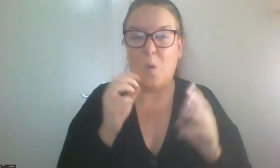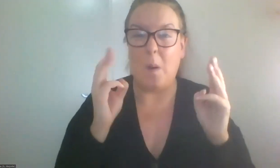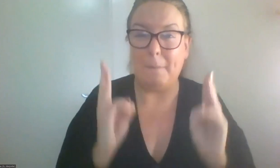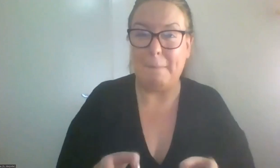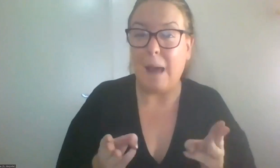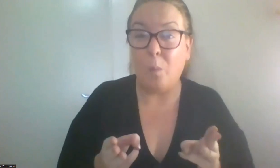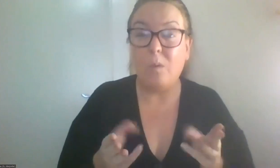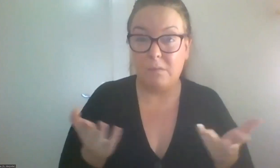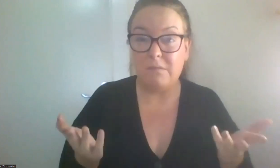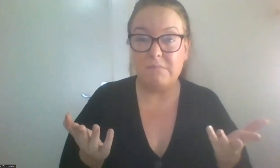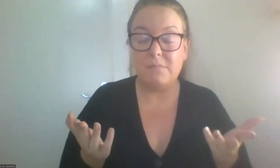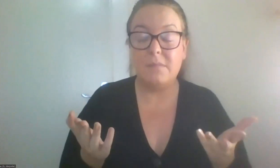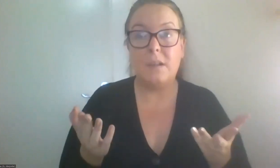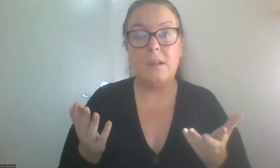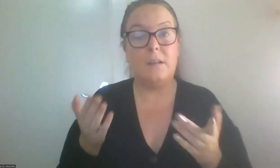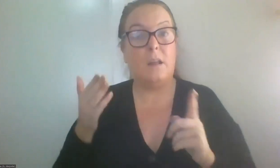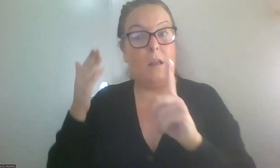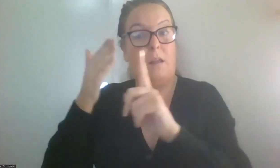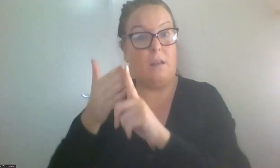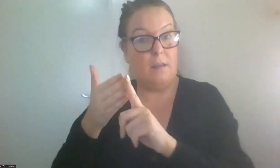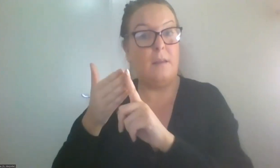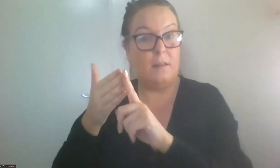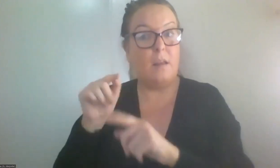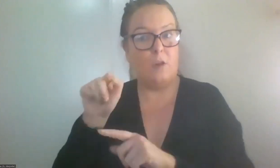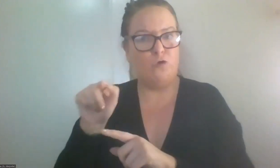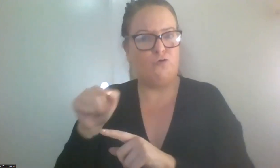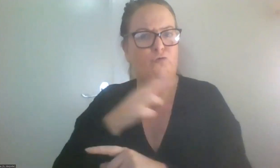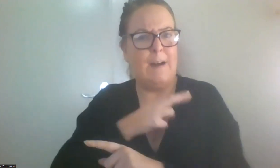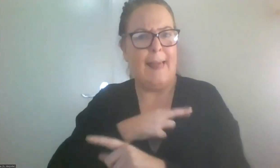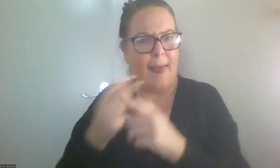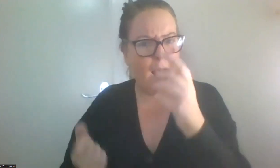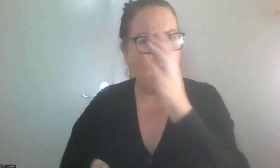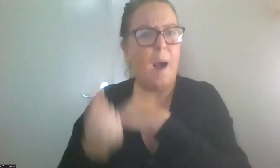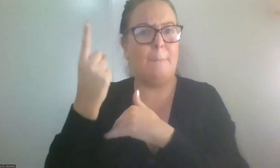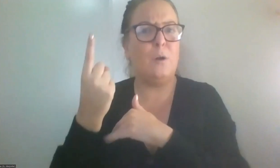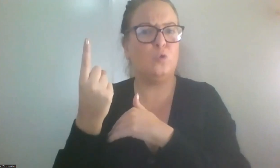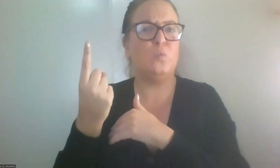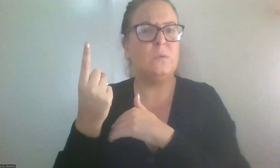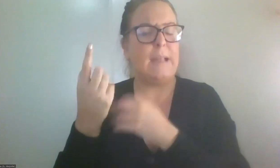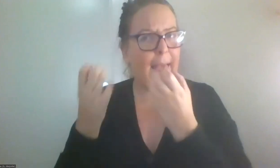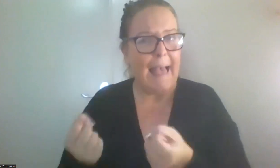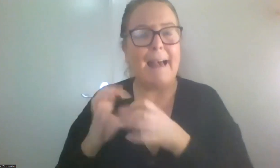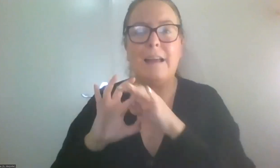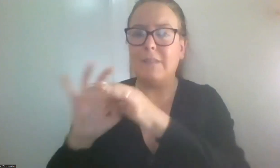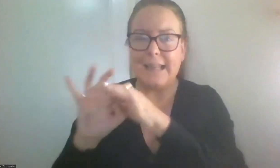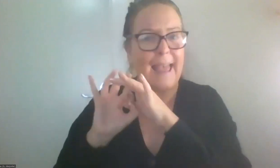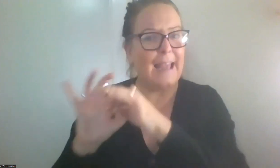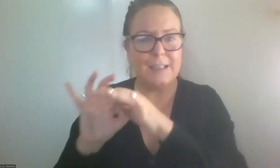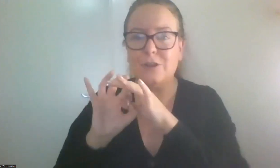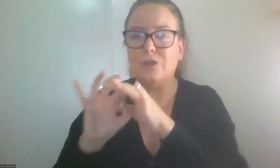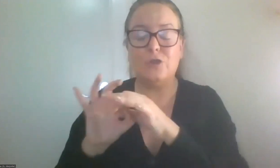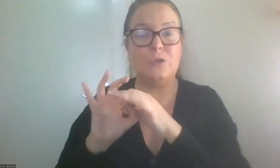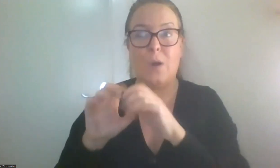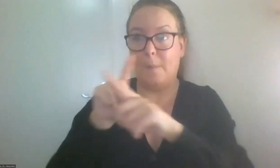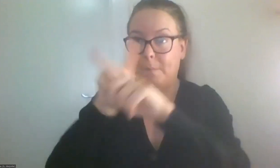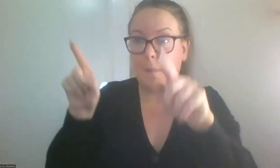potentially there is a real opportunity to engage with those who have the skills